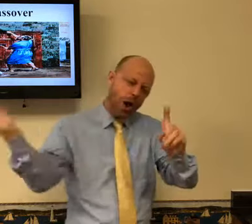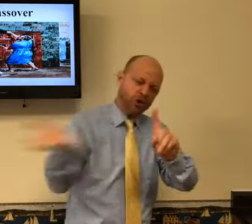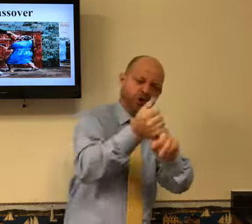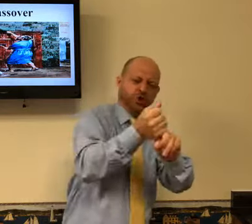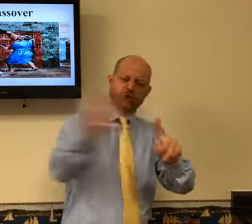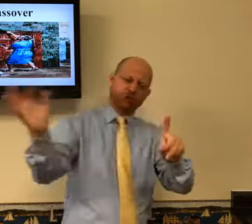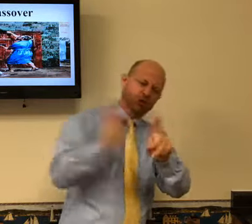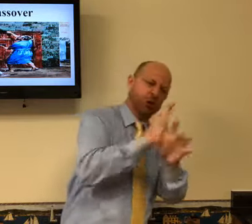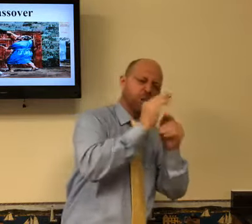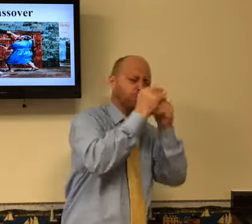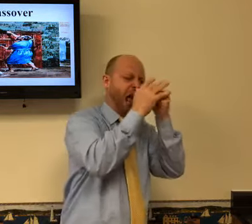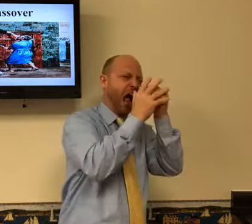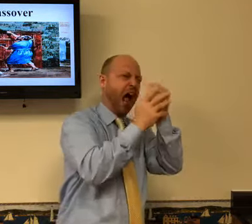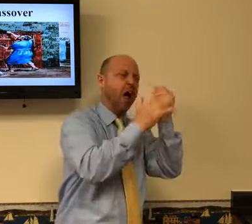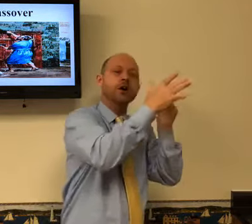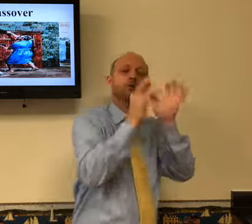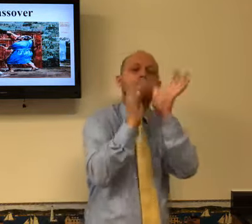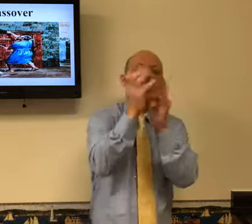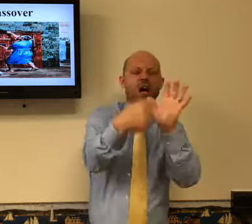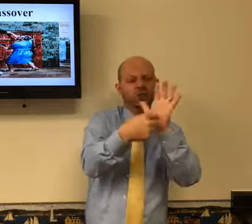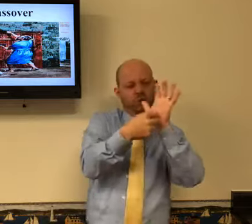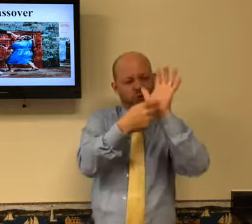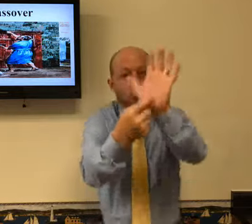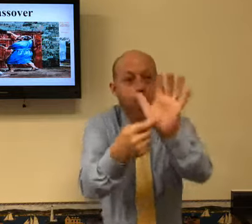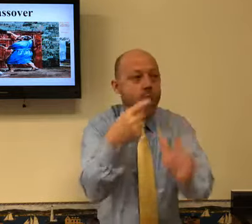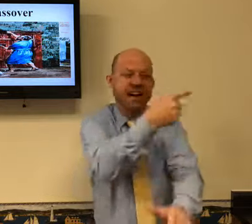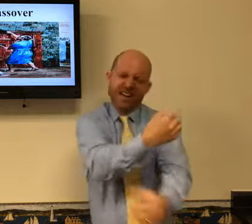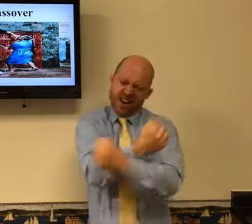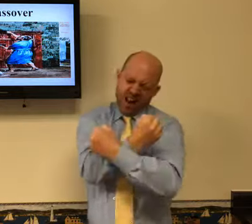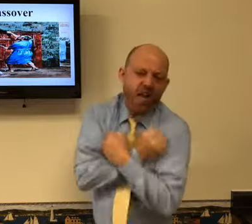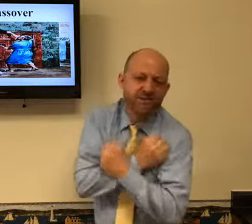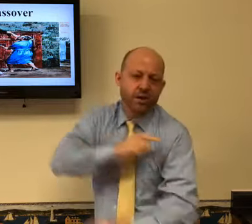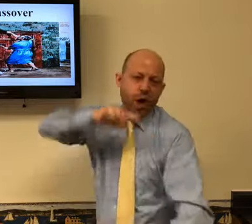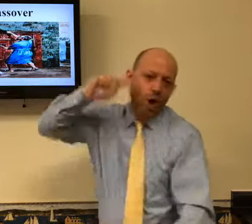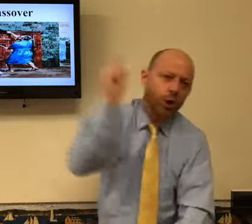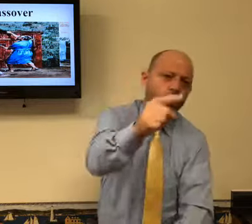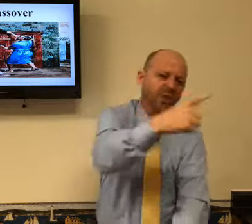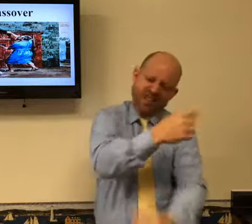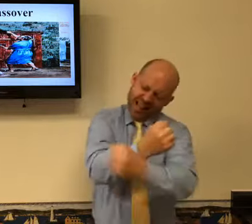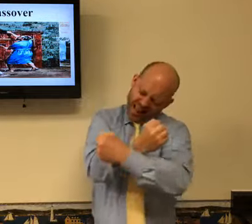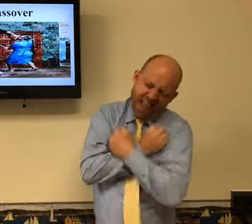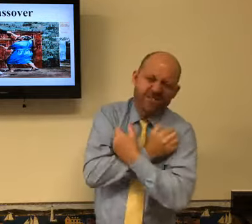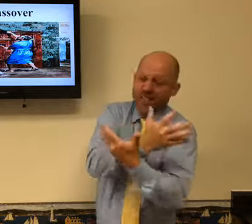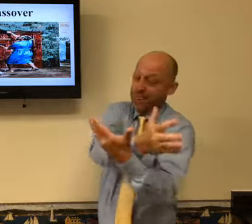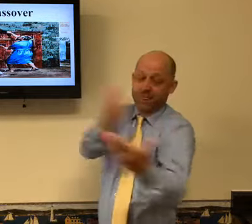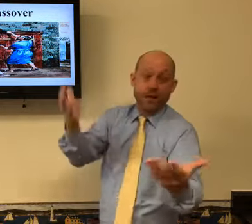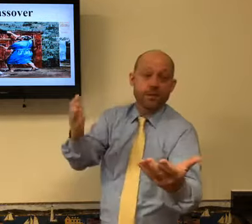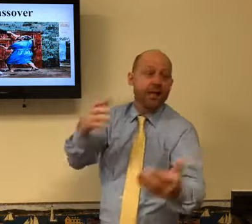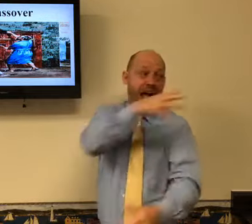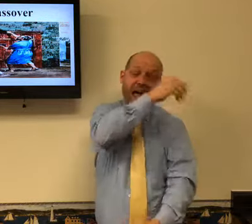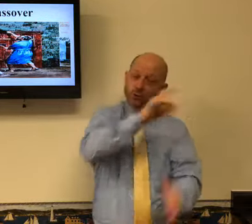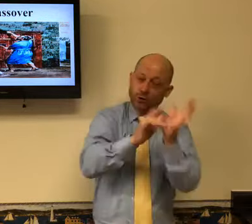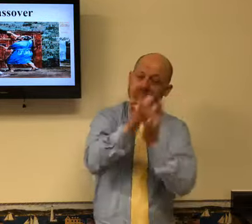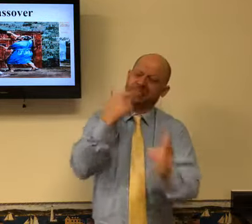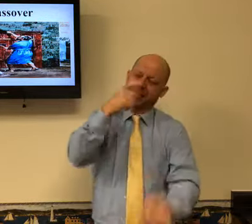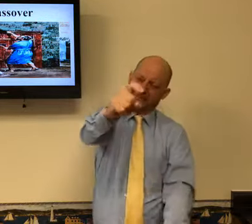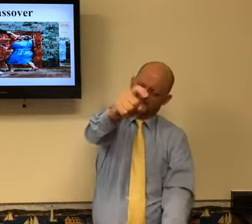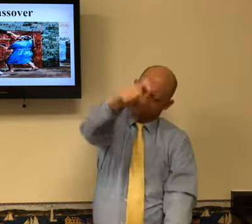face. mean, they beat him so badly. You couldn't even recognize him. And Jesus did that because he loved you and he loved those